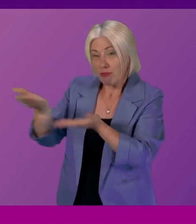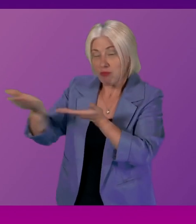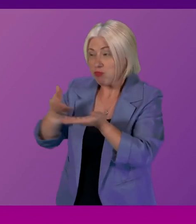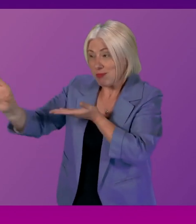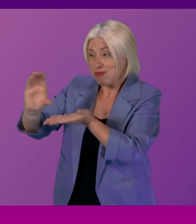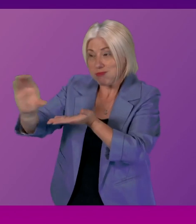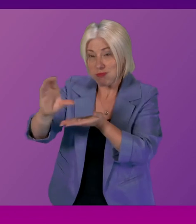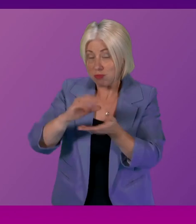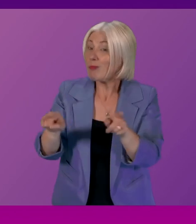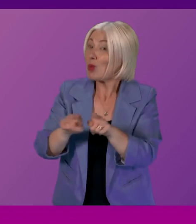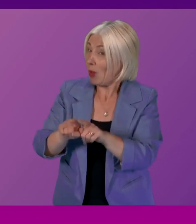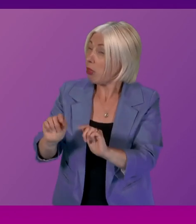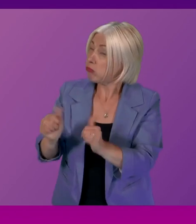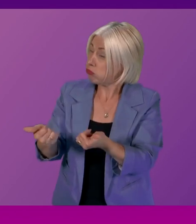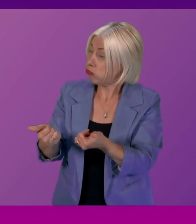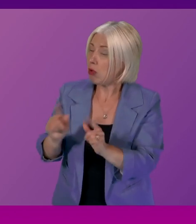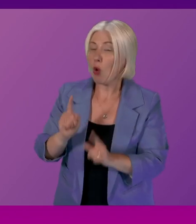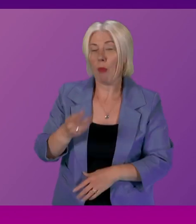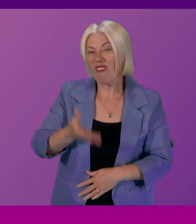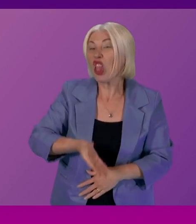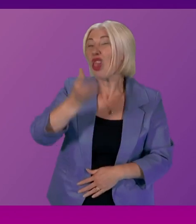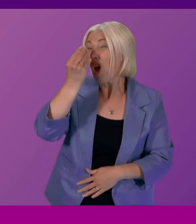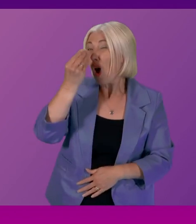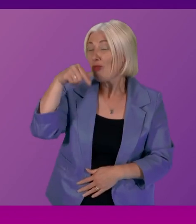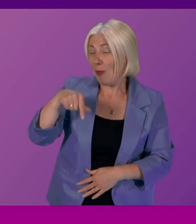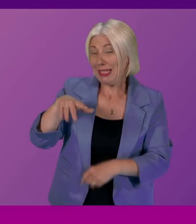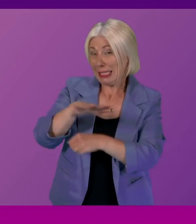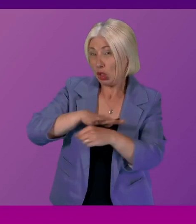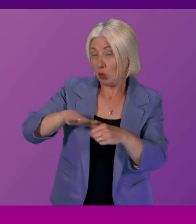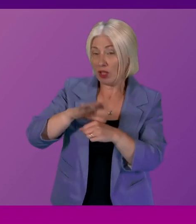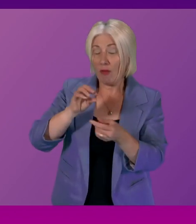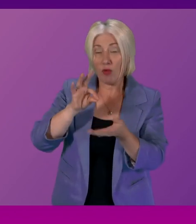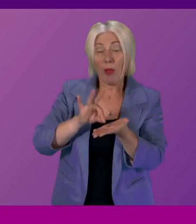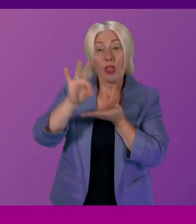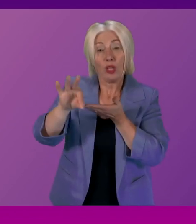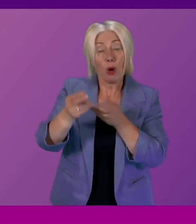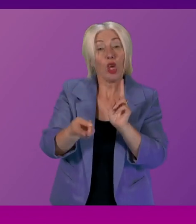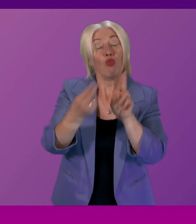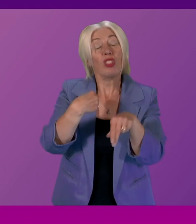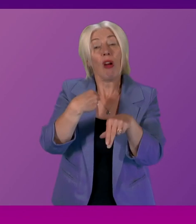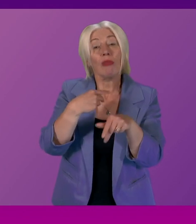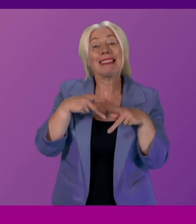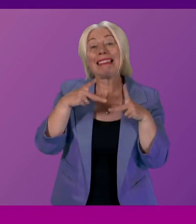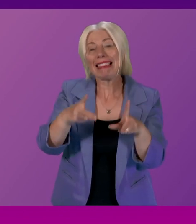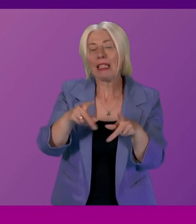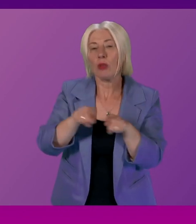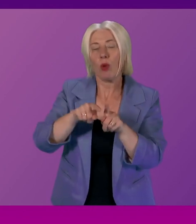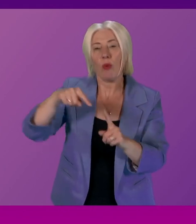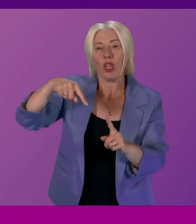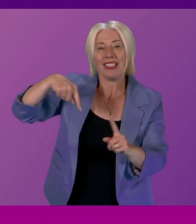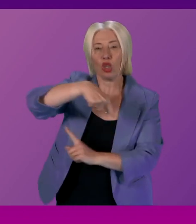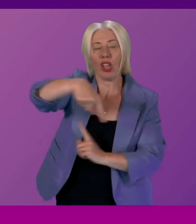in terms of lessons learnt in relation to the deposit return scheme and circularity Scotland